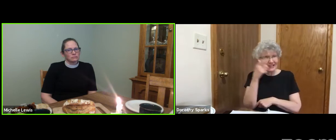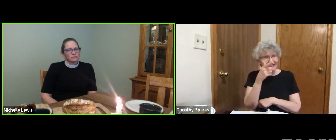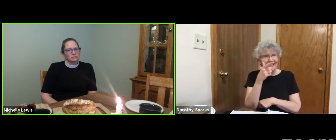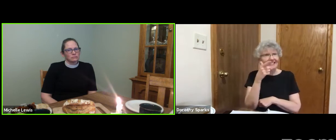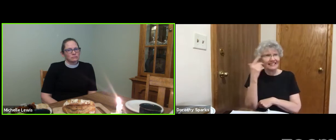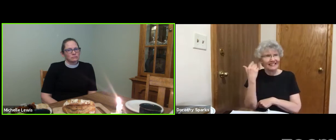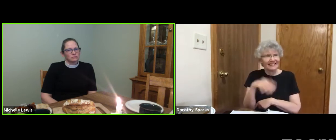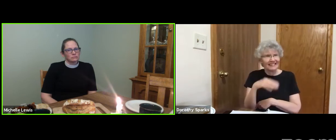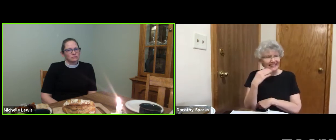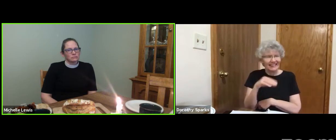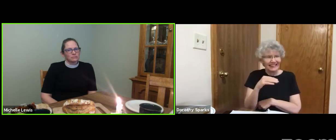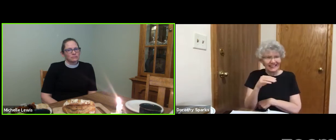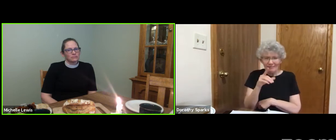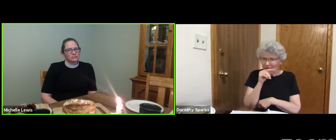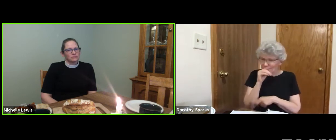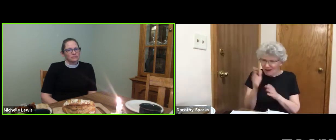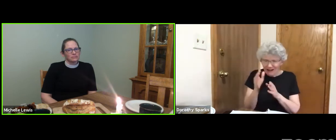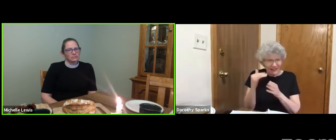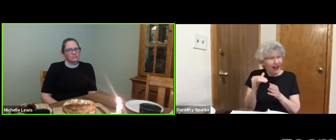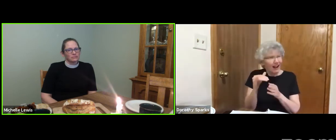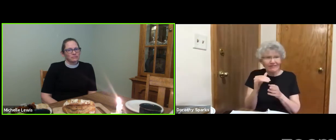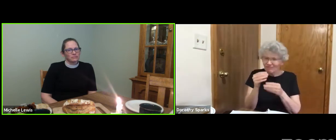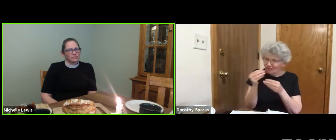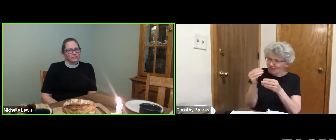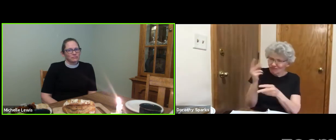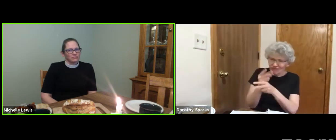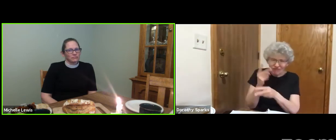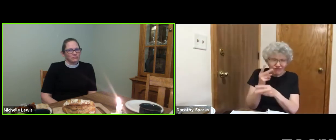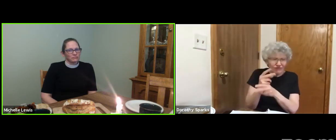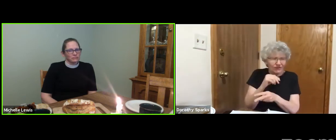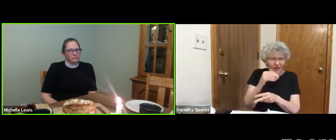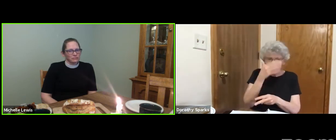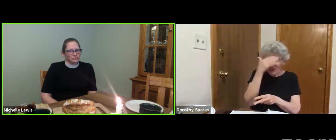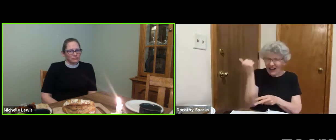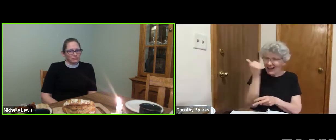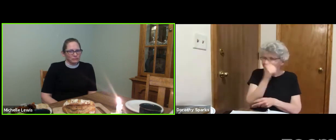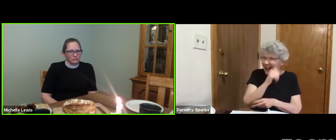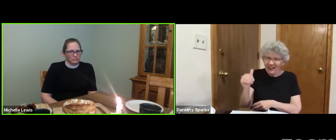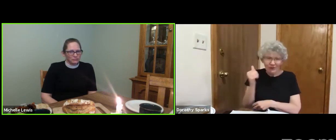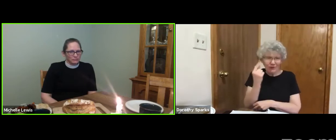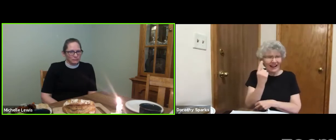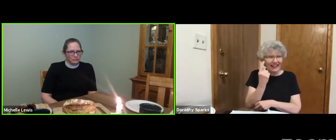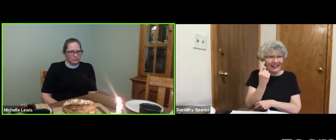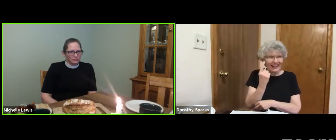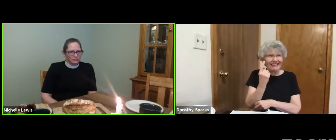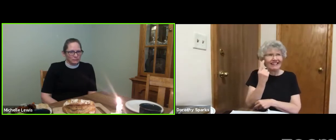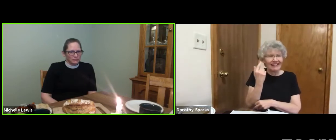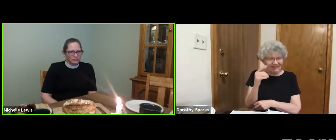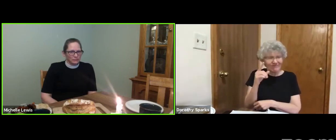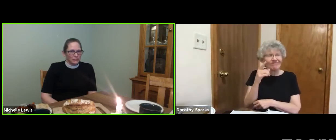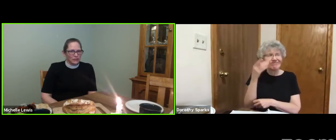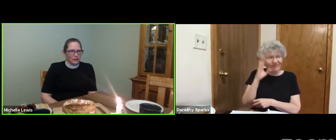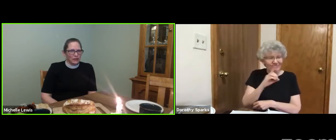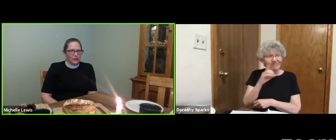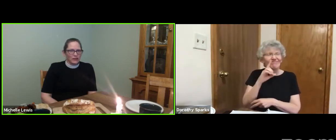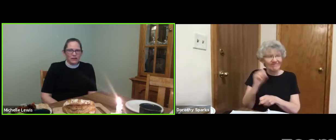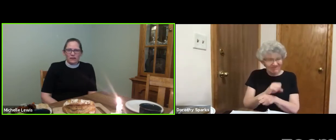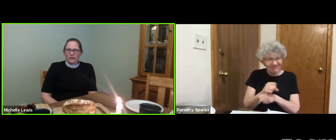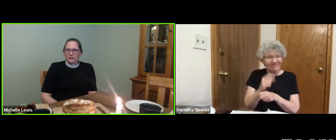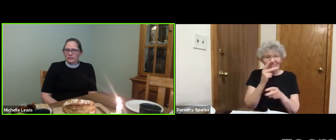realized God is taking care of even this tiny, tiny bird. God uses the tree to